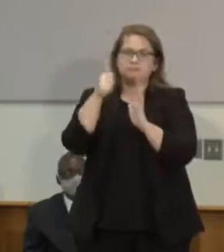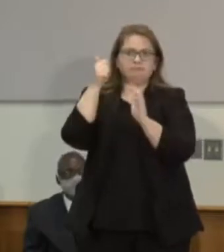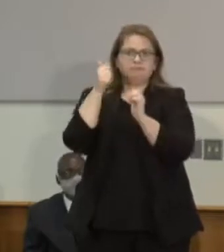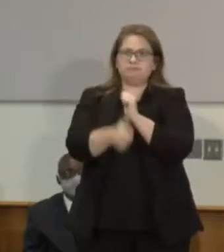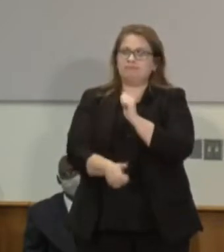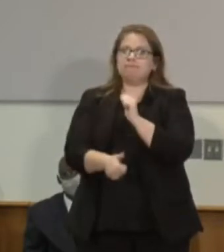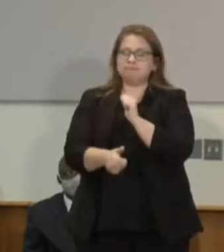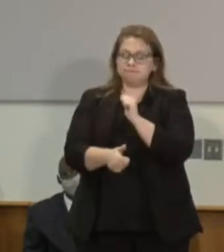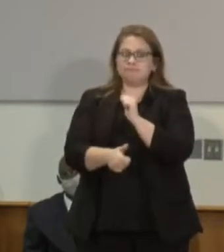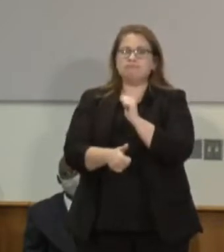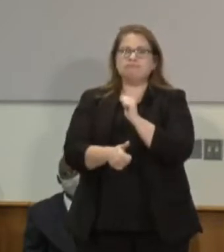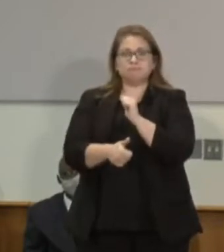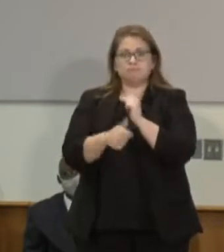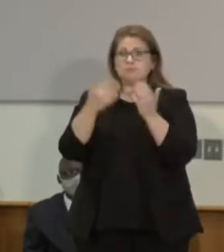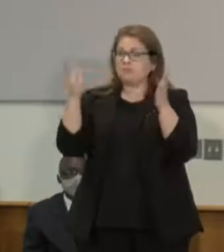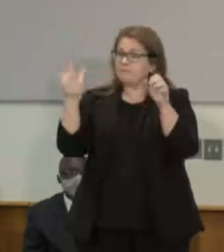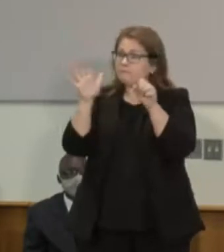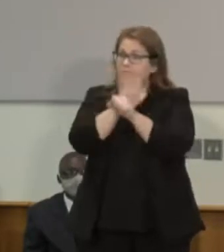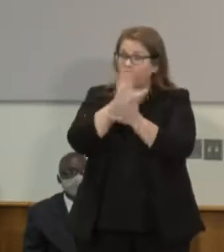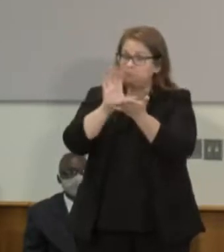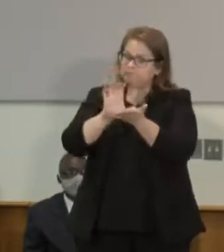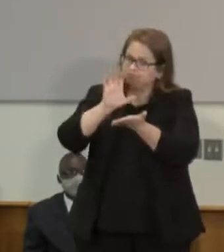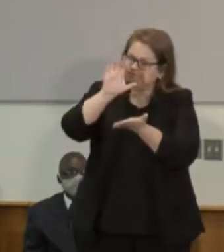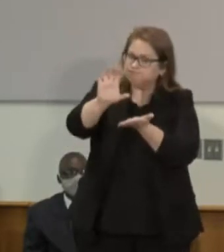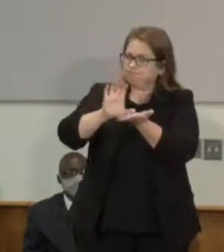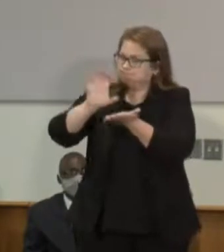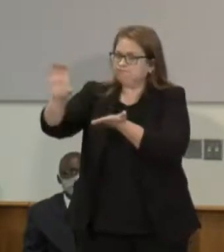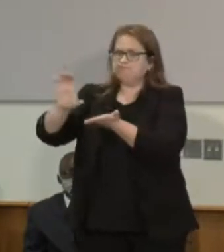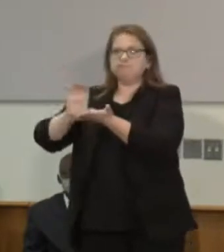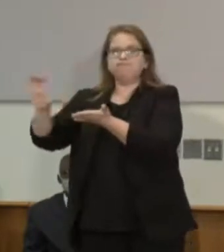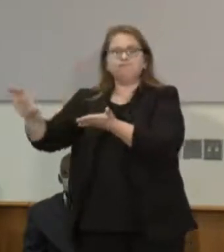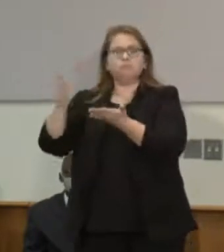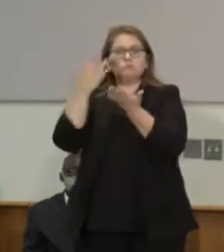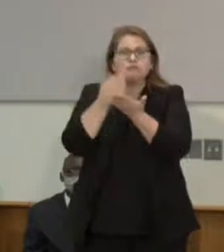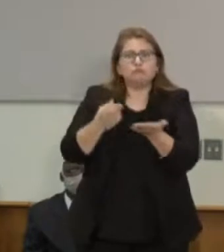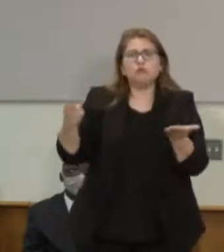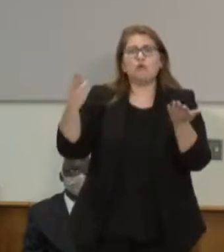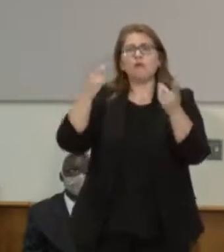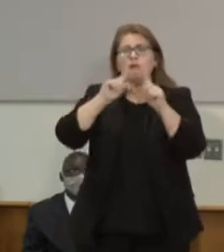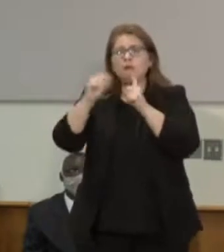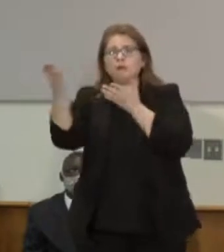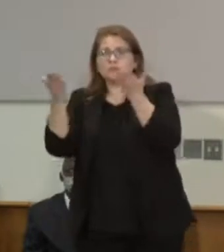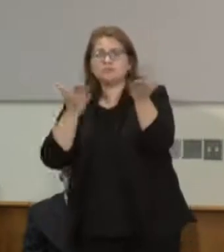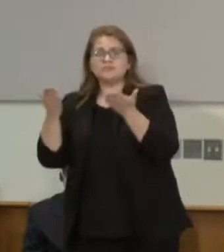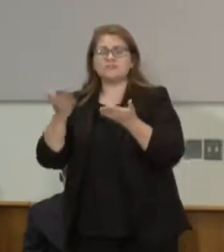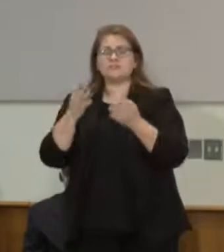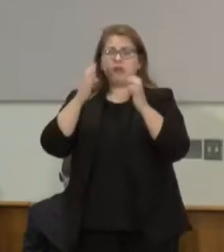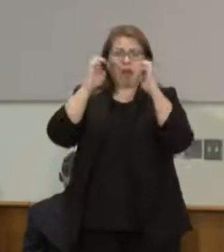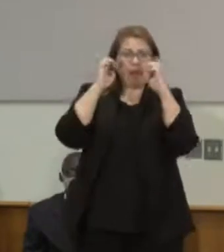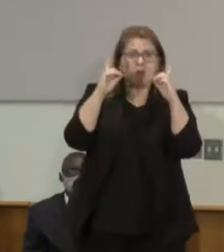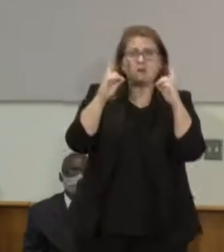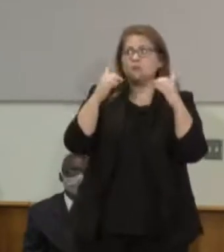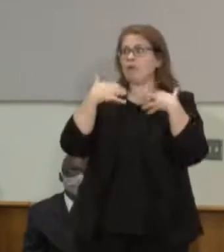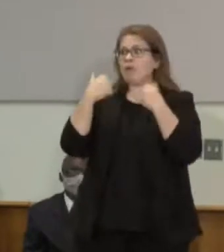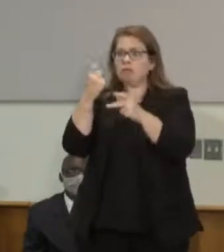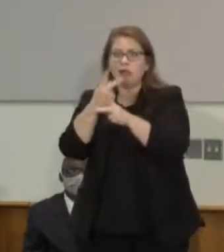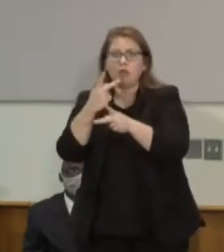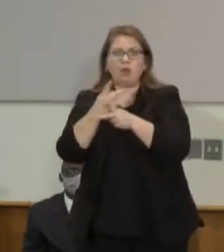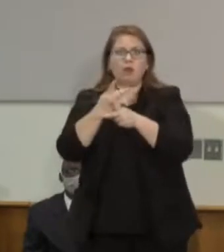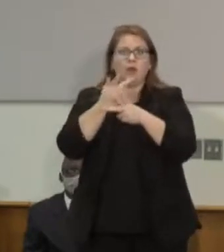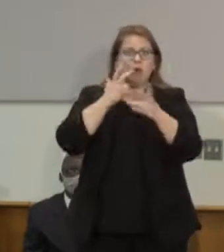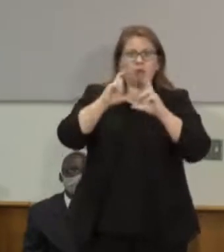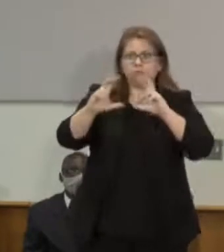fully fund communities with resources that they need, whether that is in the form of education, health care, or mental health